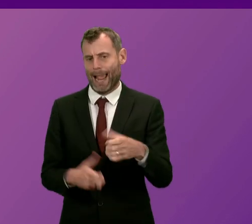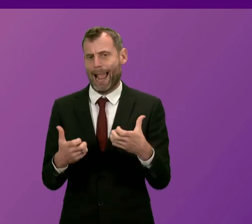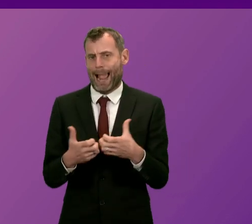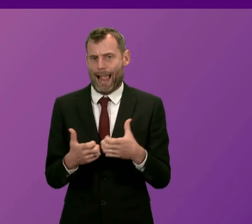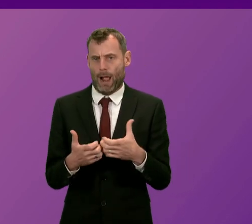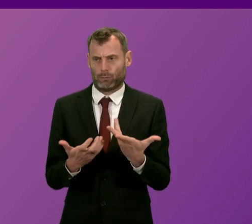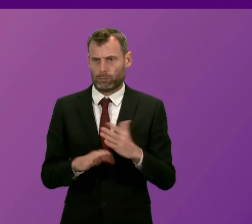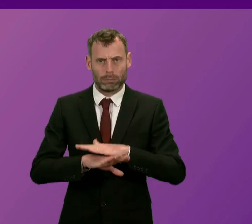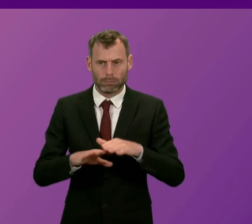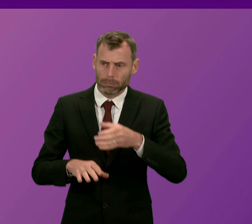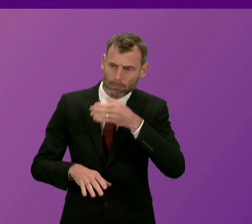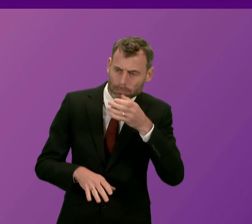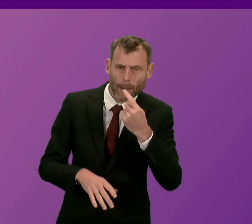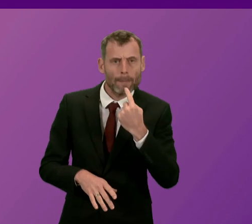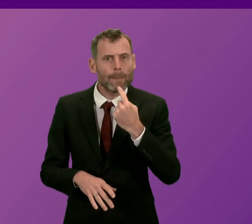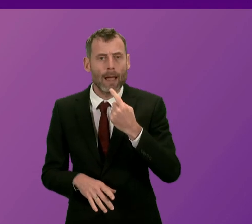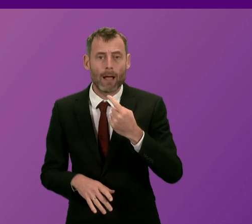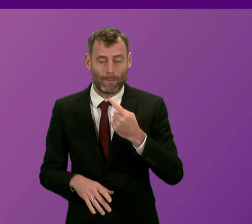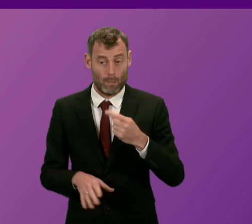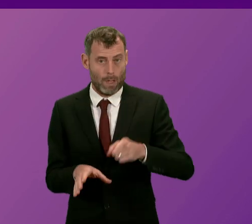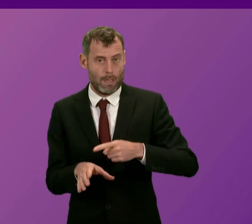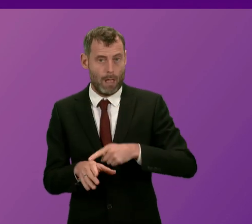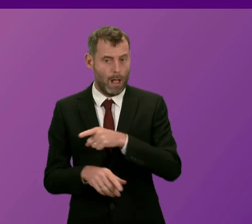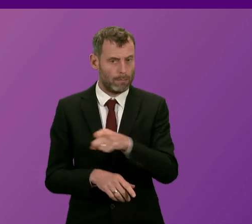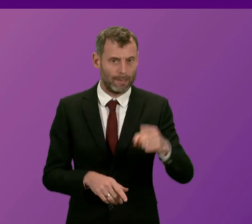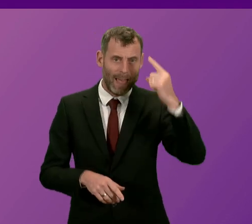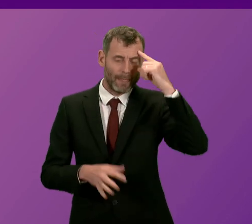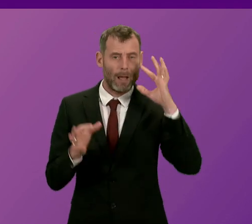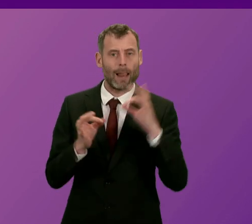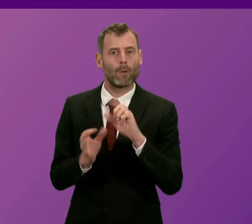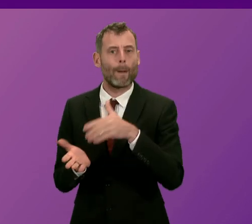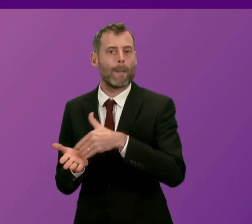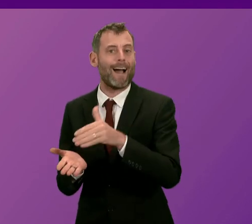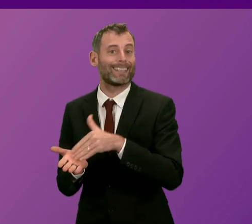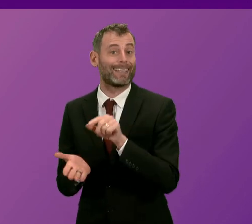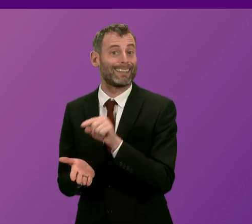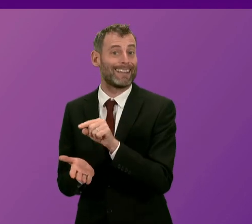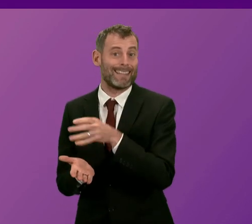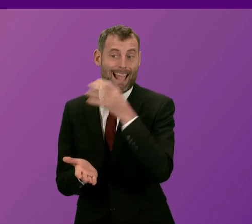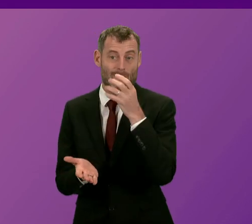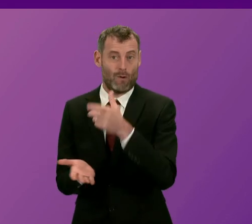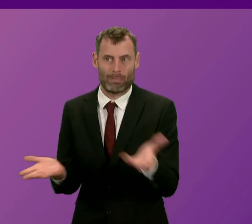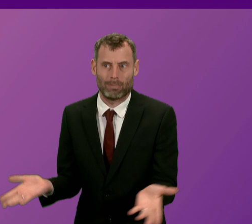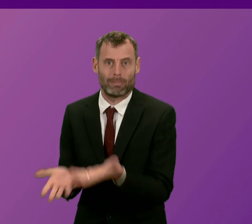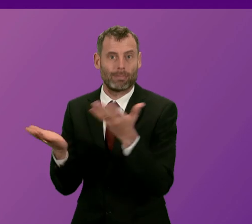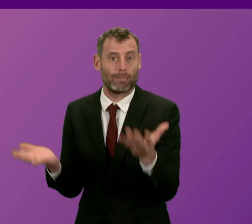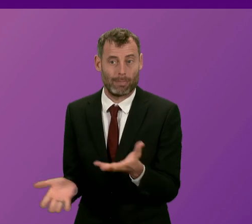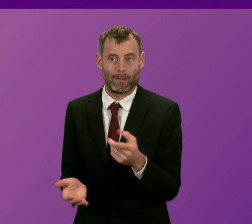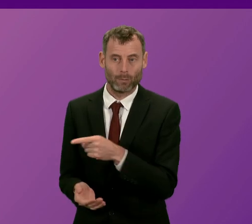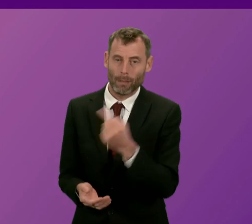under consultation in relation to alcohol marketing which is designed to achieve the objective that Carol Mockin